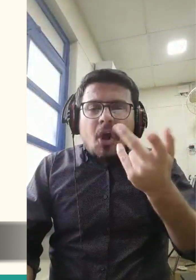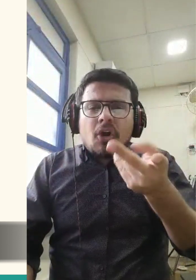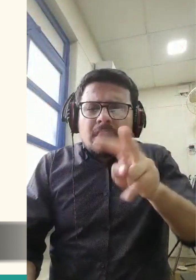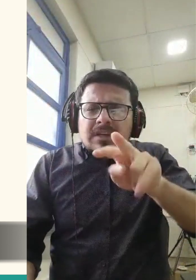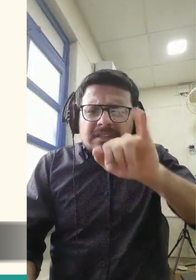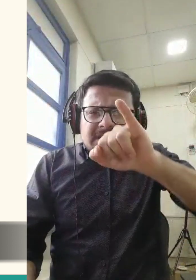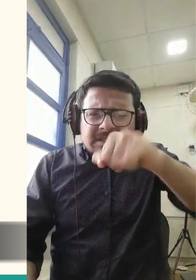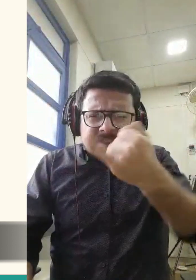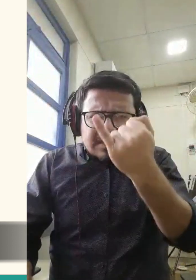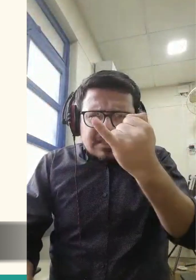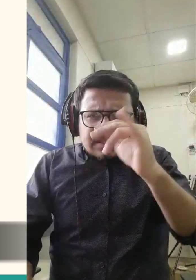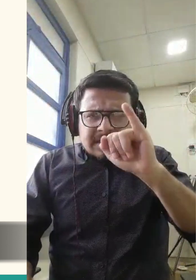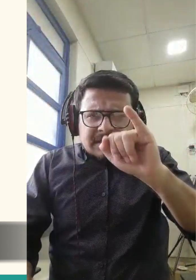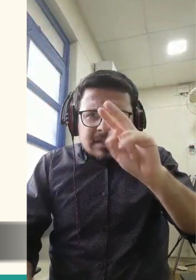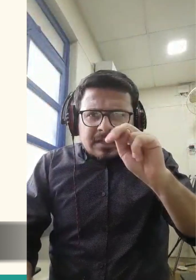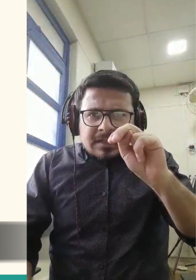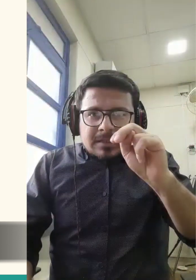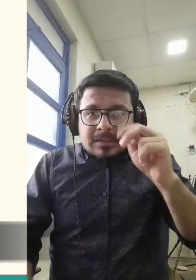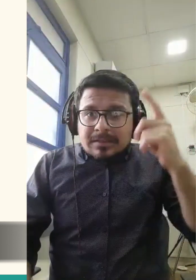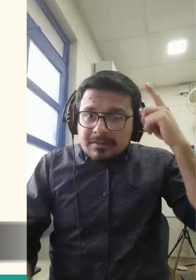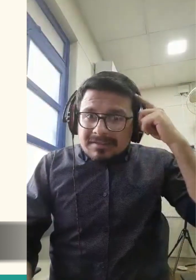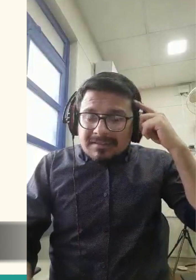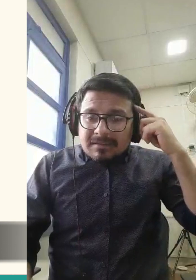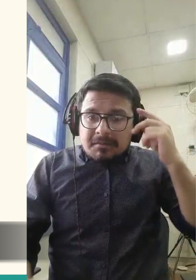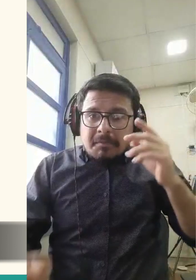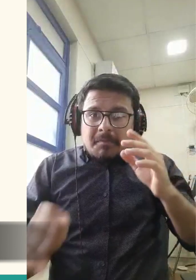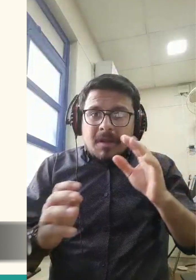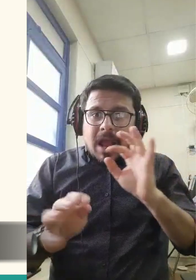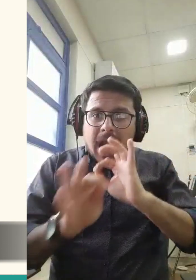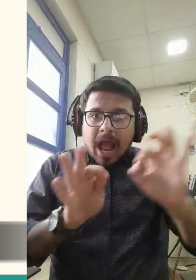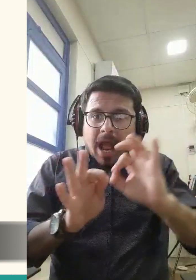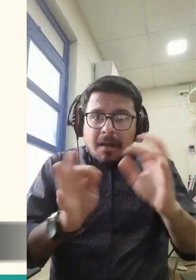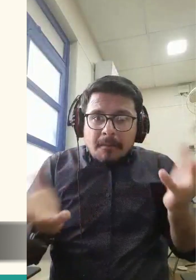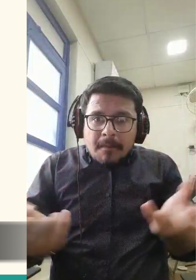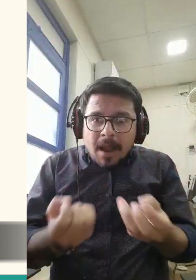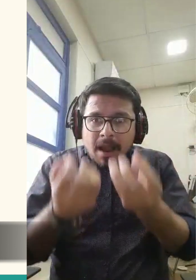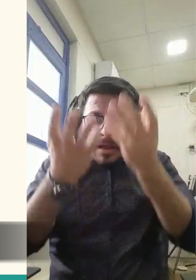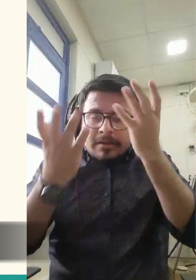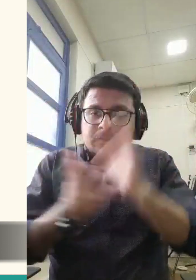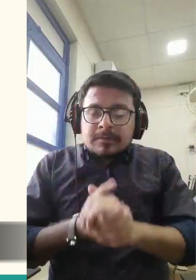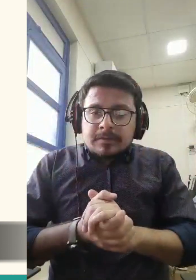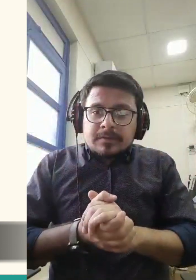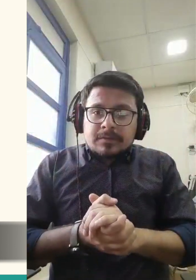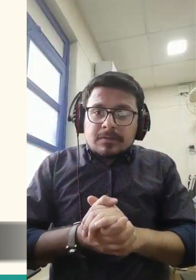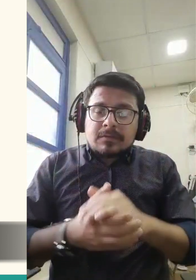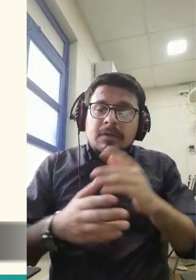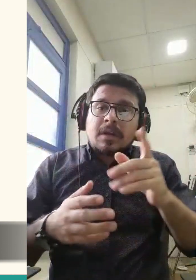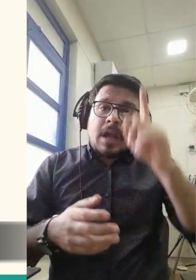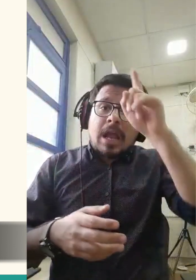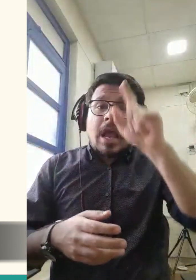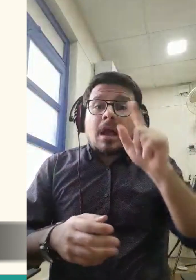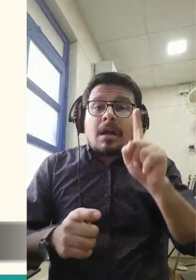They did as they were told and so did other beings, called jinns,